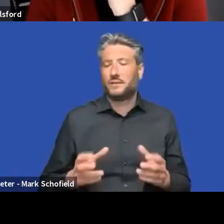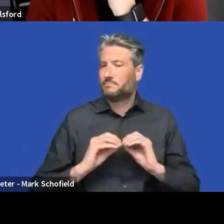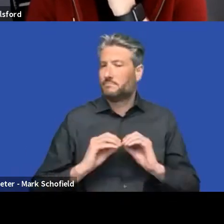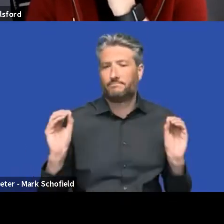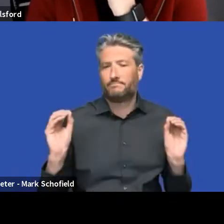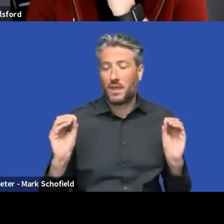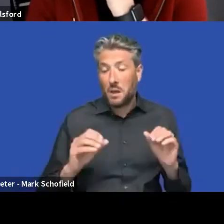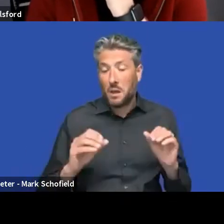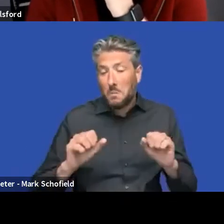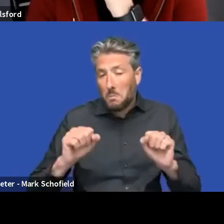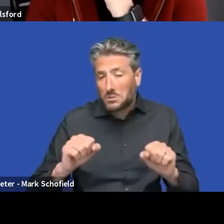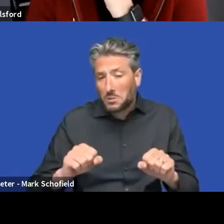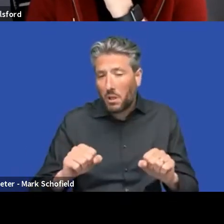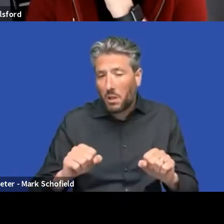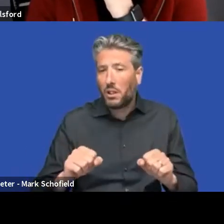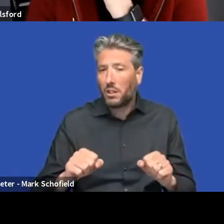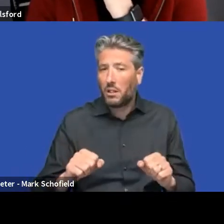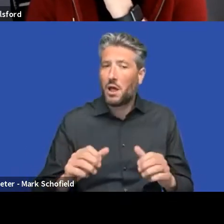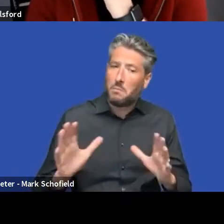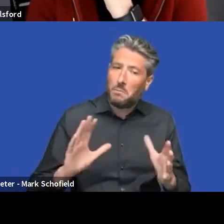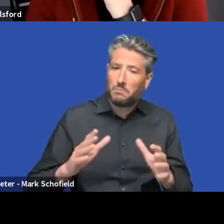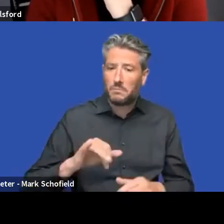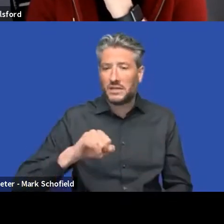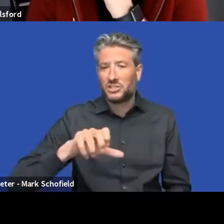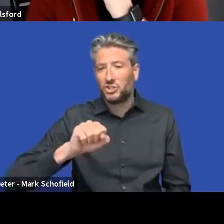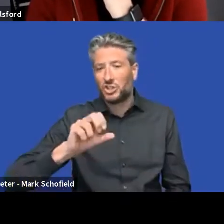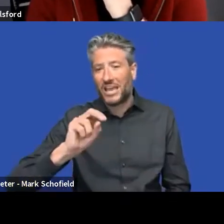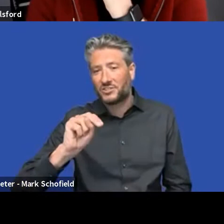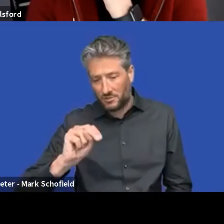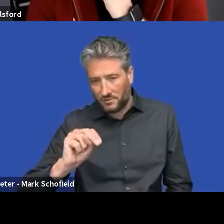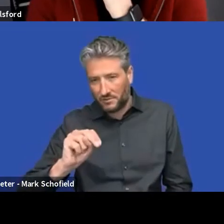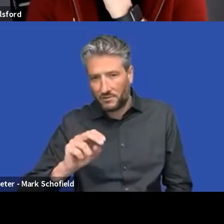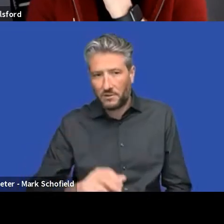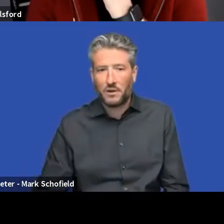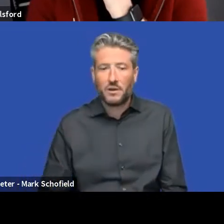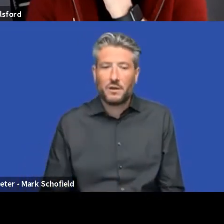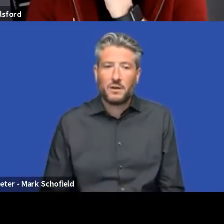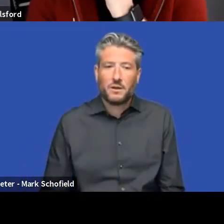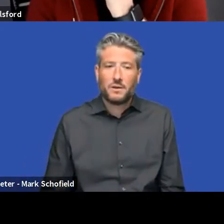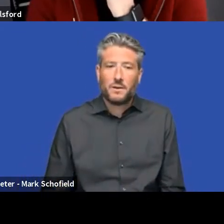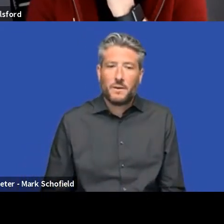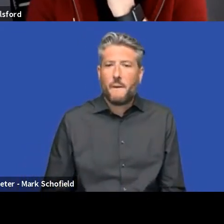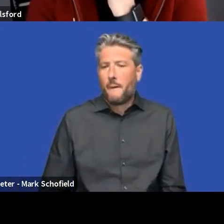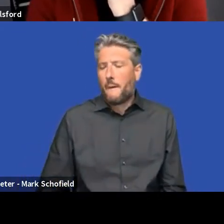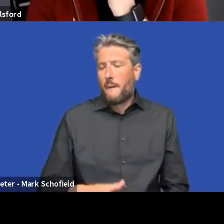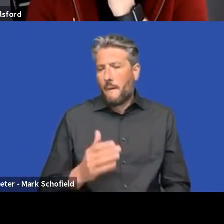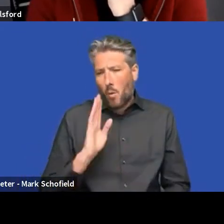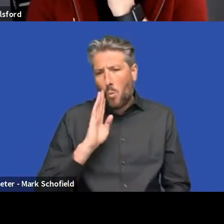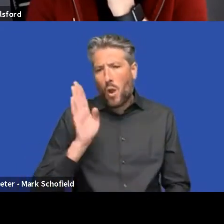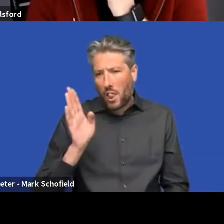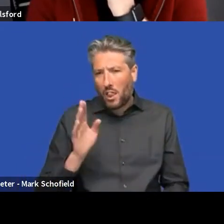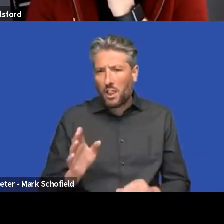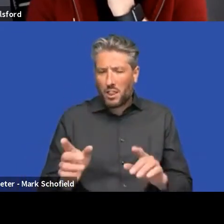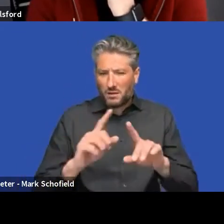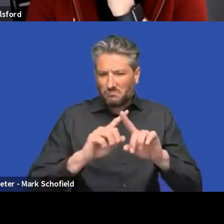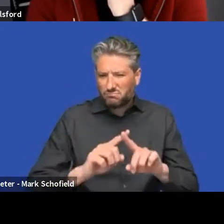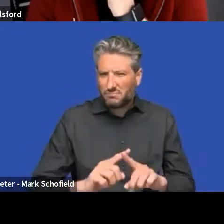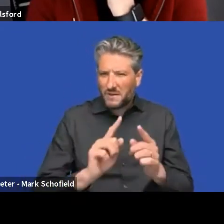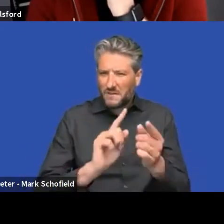direction. We will have like color variables, sizing variables and so on. And so why not put